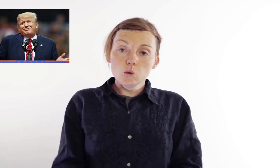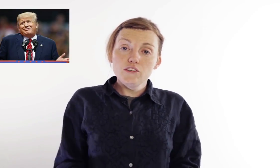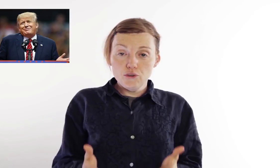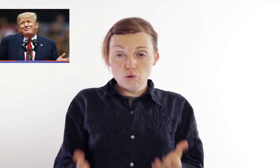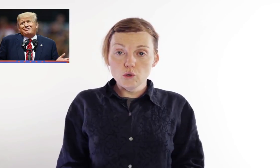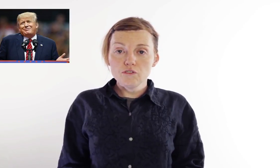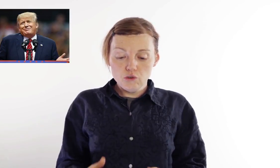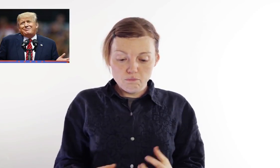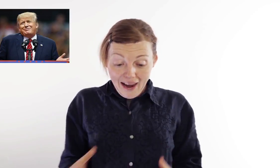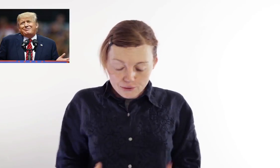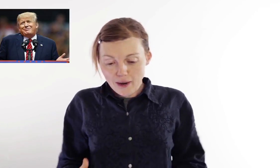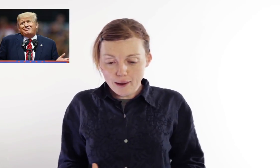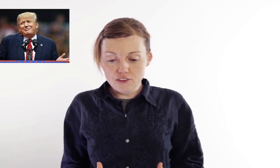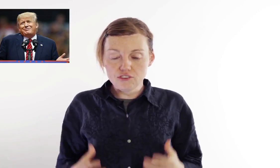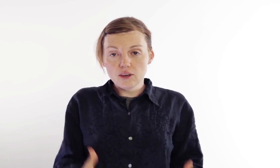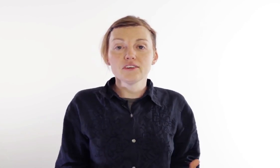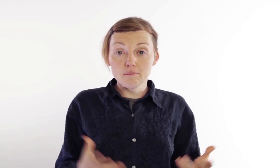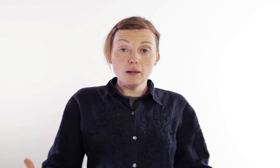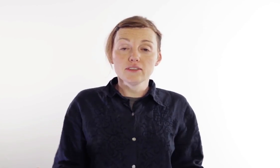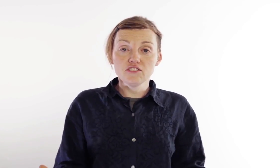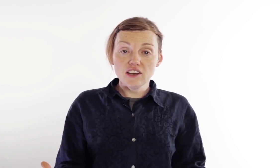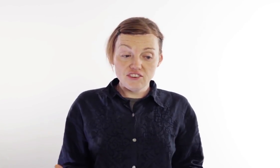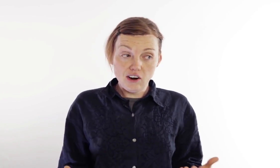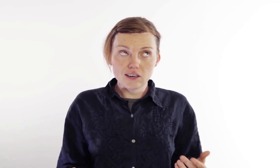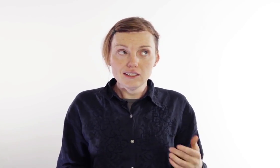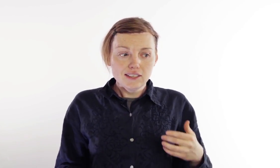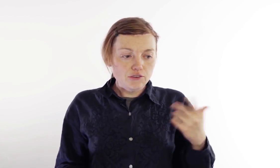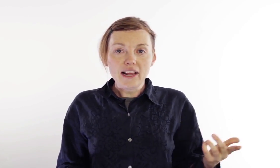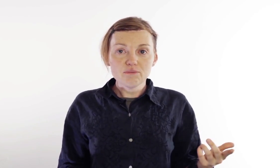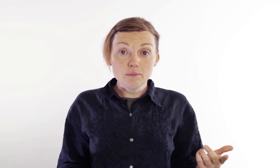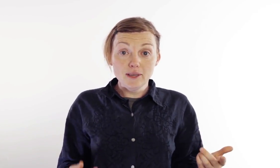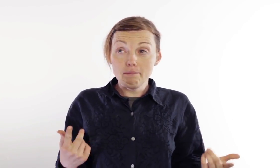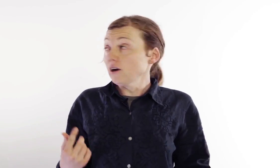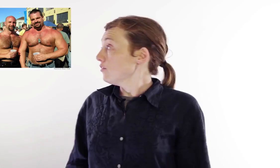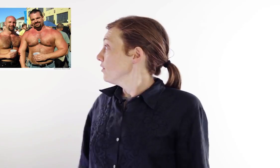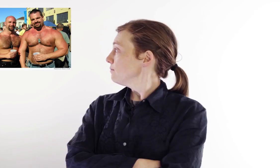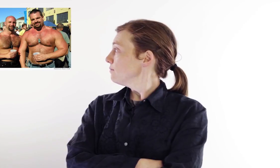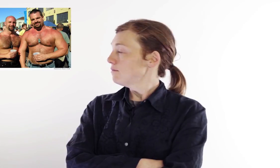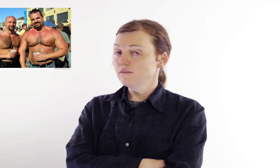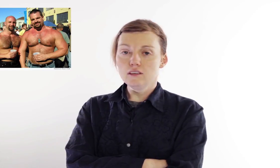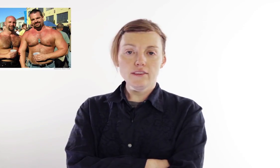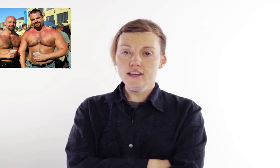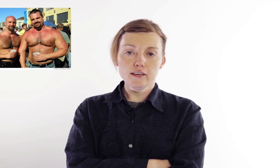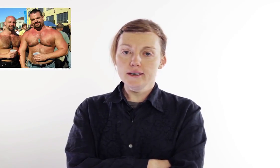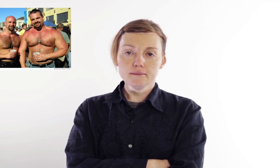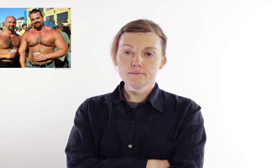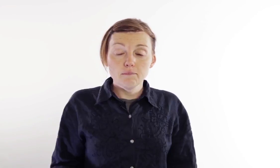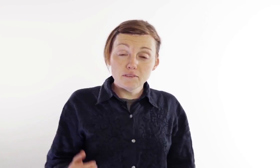only two groups whose bathroom habits are subject to public discussion are trans people and bears. Not that kind of bear. But